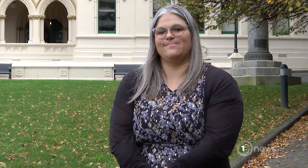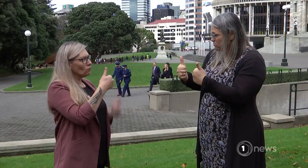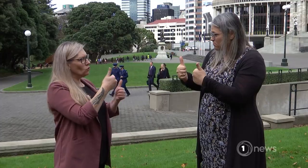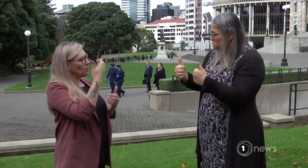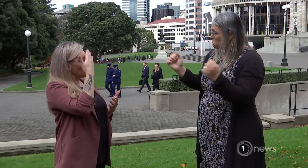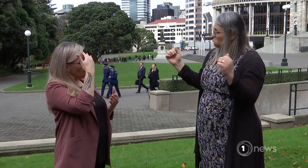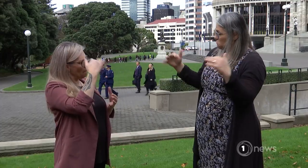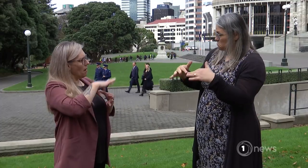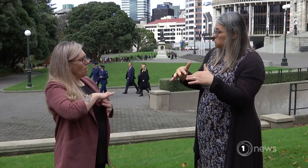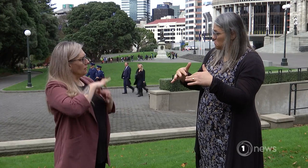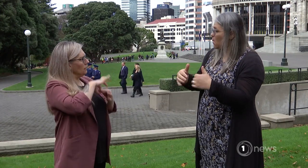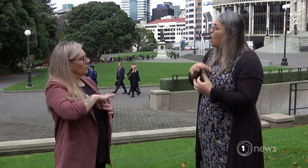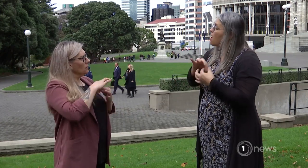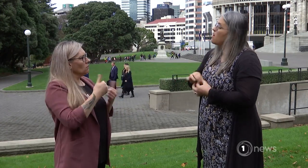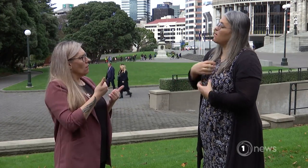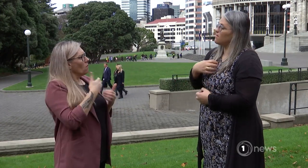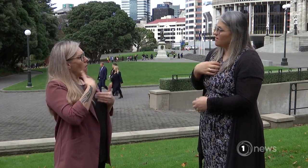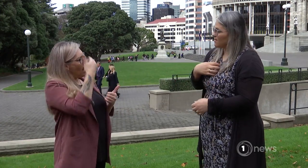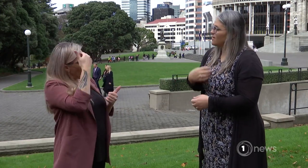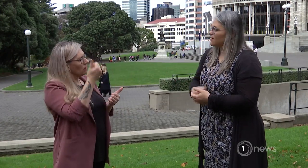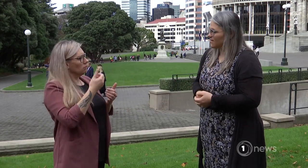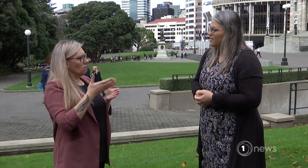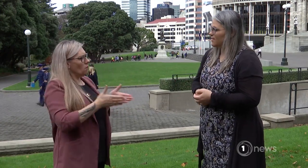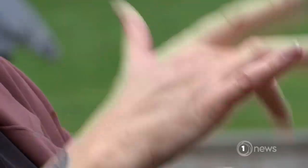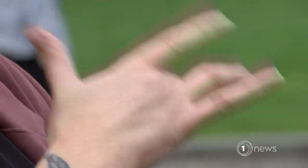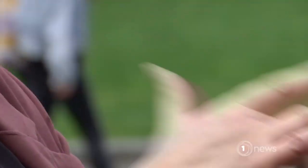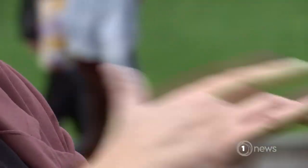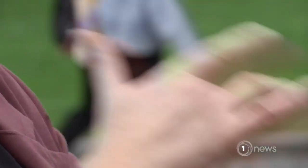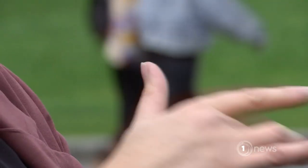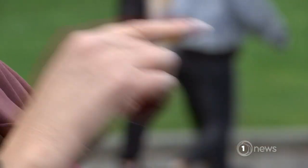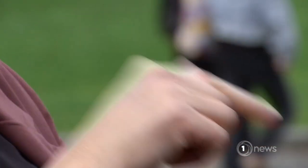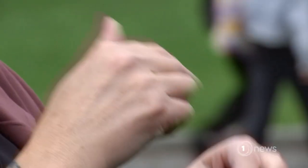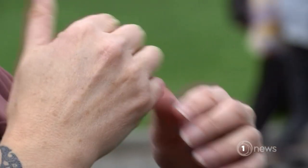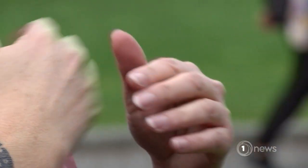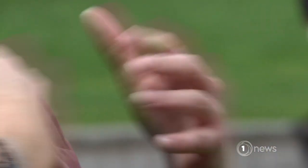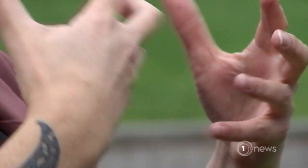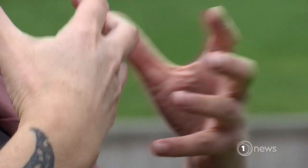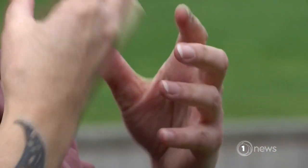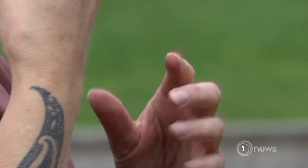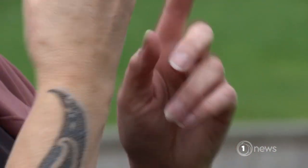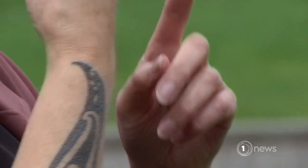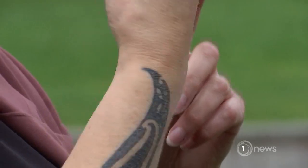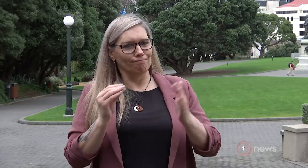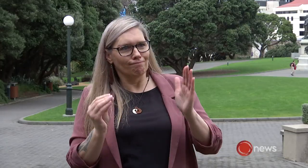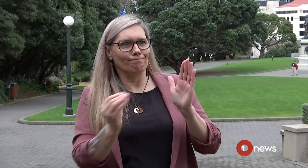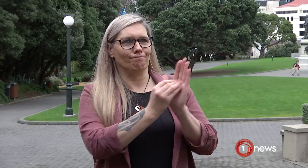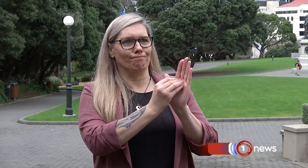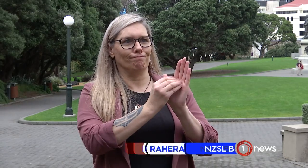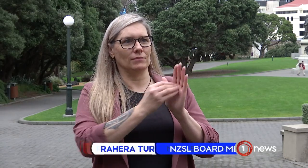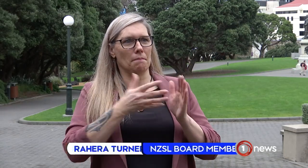Changes to the Act will also recognise the identity of Turi Māori, Māori who are deaf. Having it legislated means that